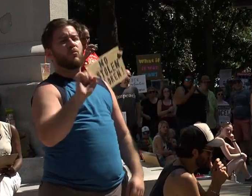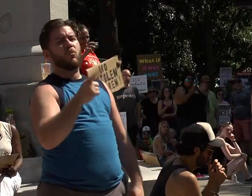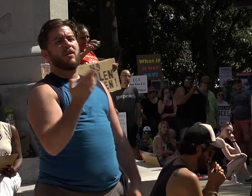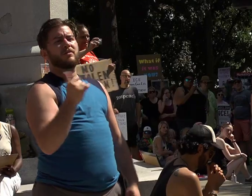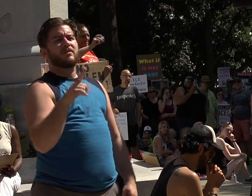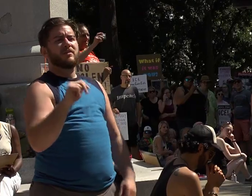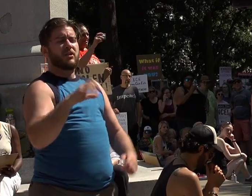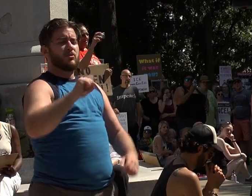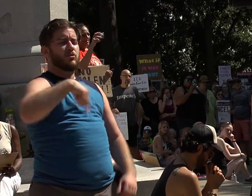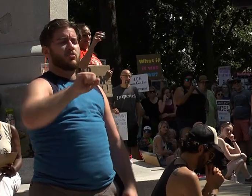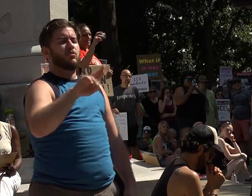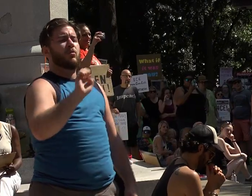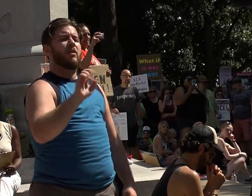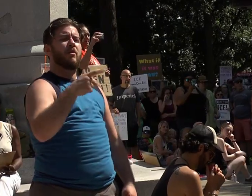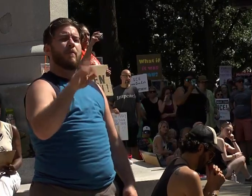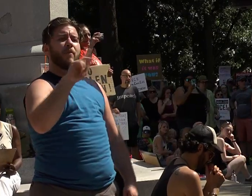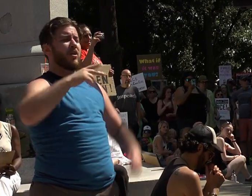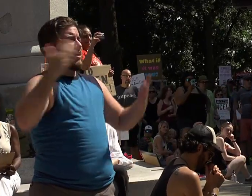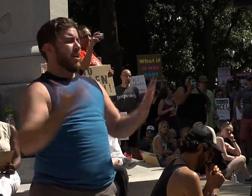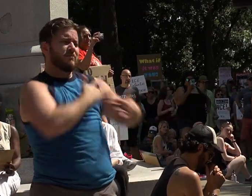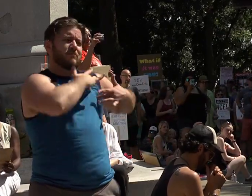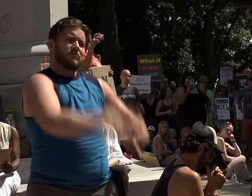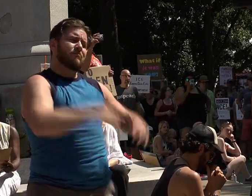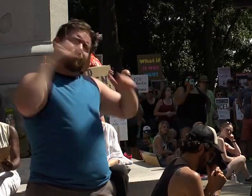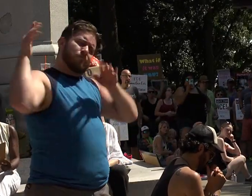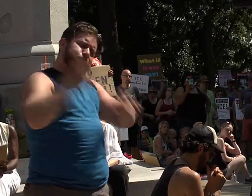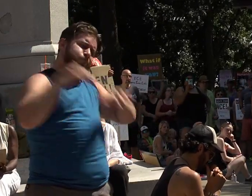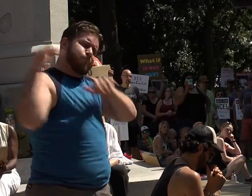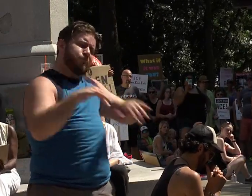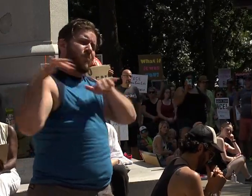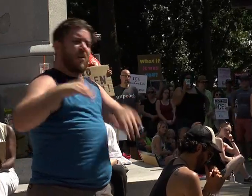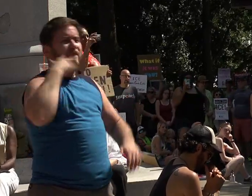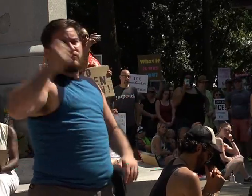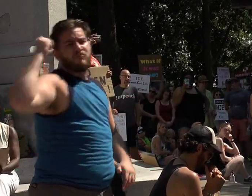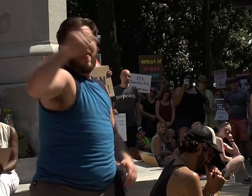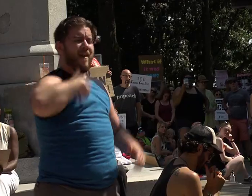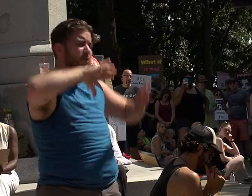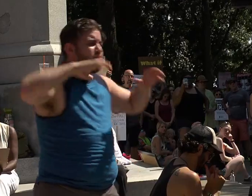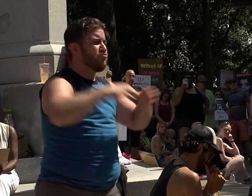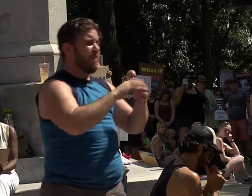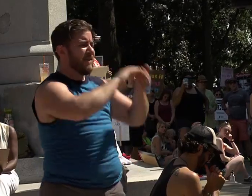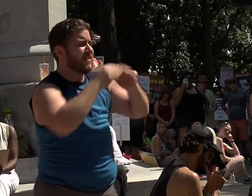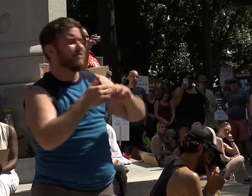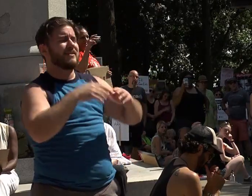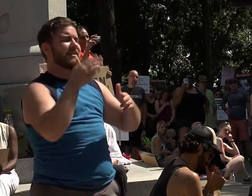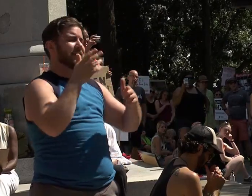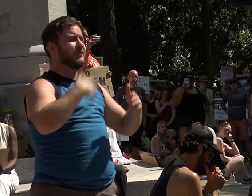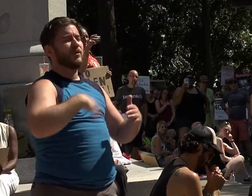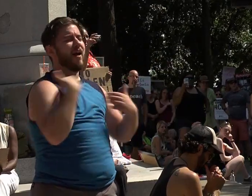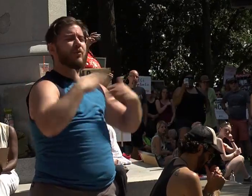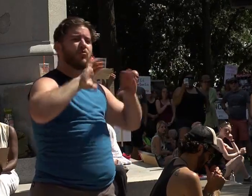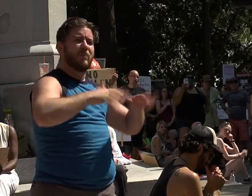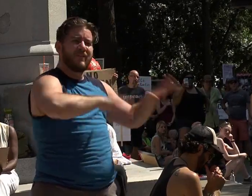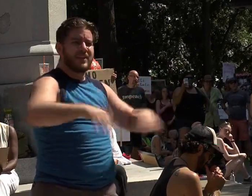which is the site always of our loud voices. At the Center for Youth, we have a group of kids and they call themselves Say It Loud. And we're going to